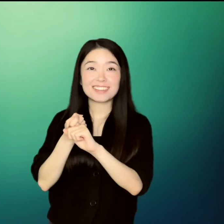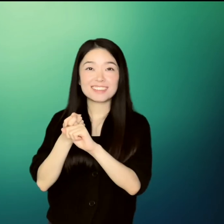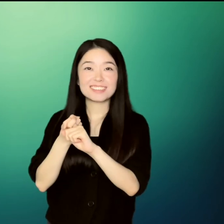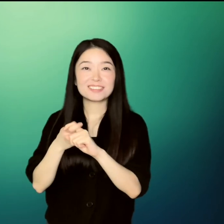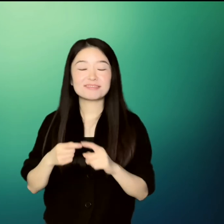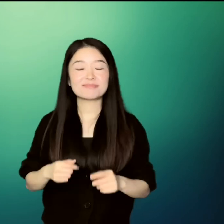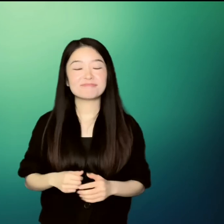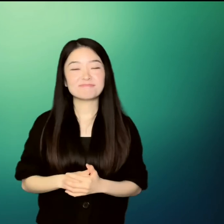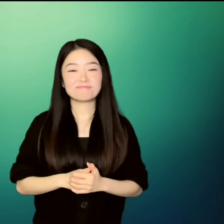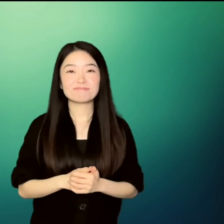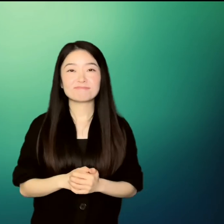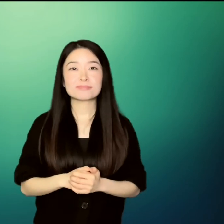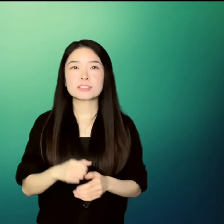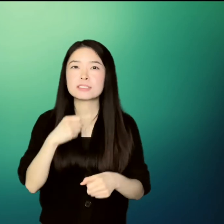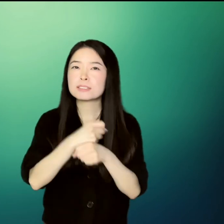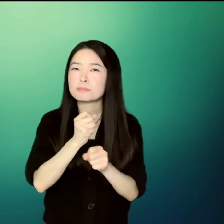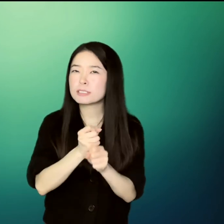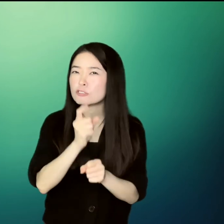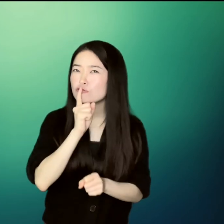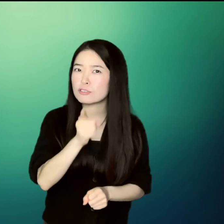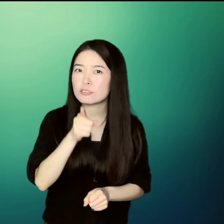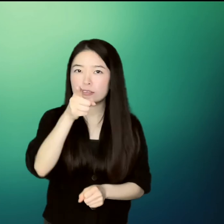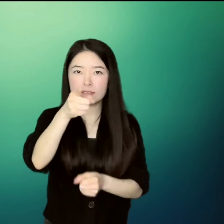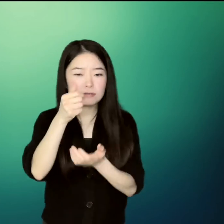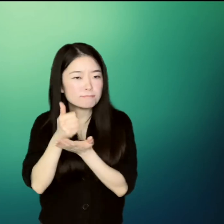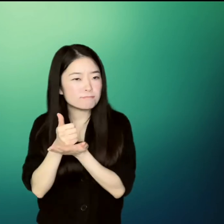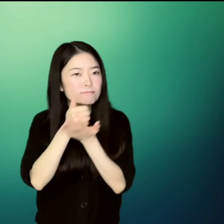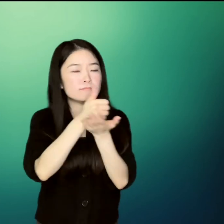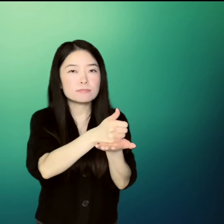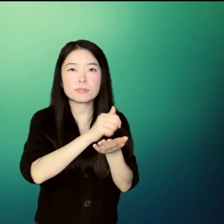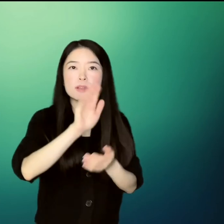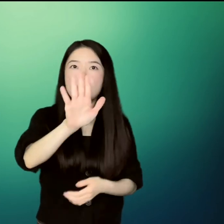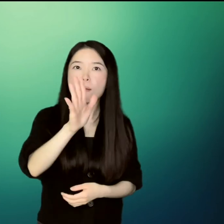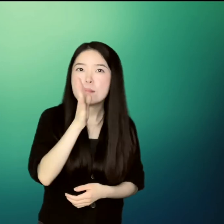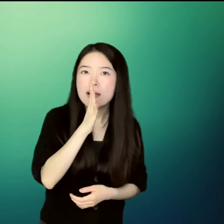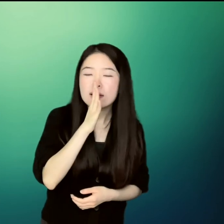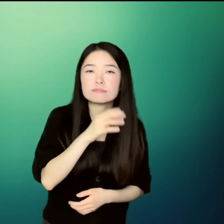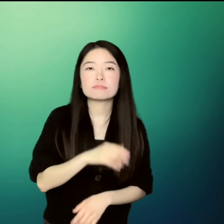Be sure to help your mother and your little brother.